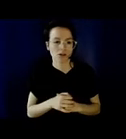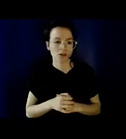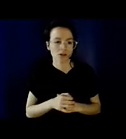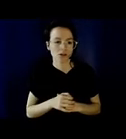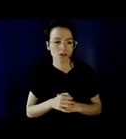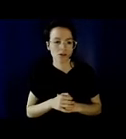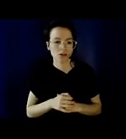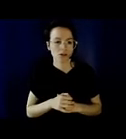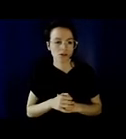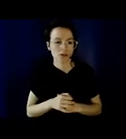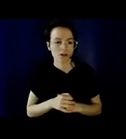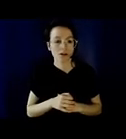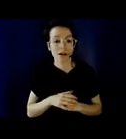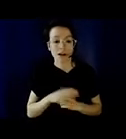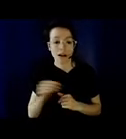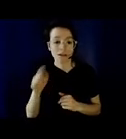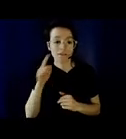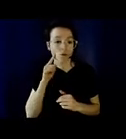learning.